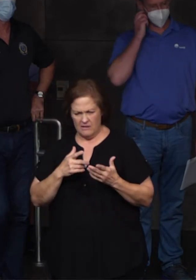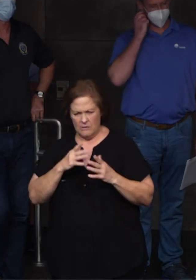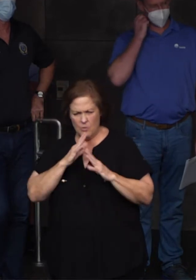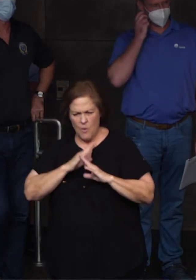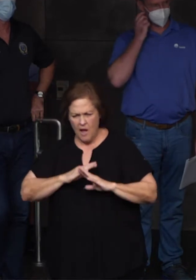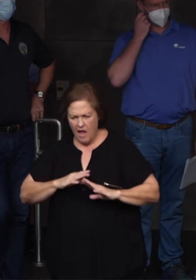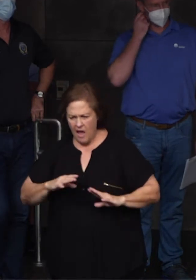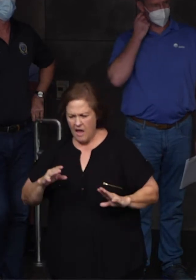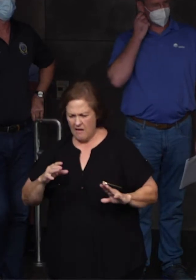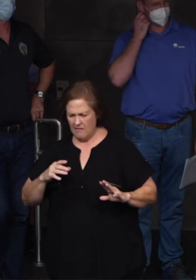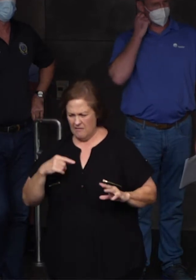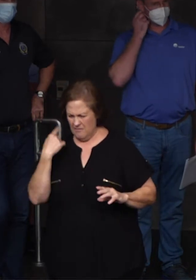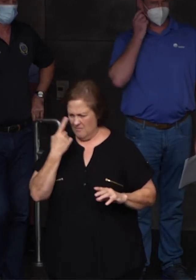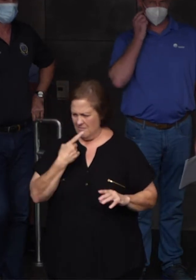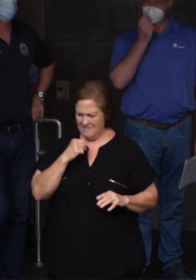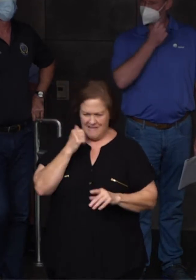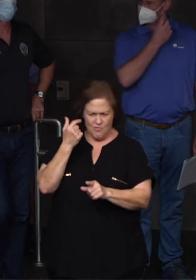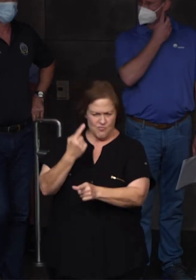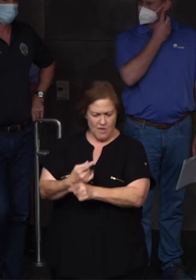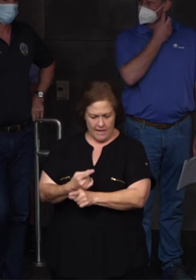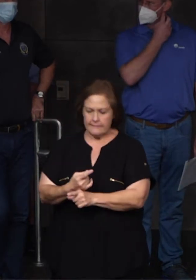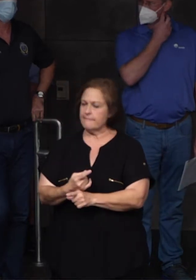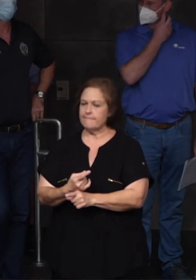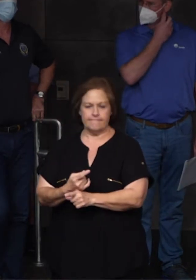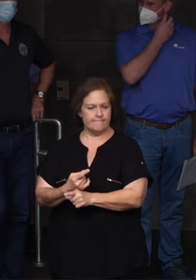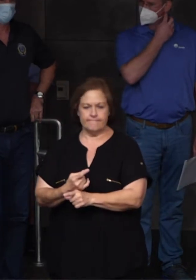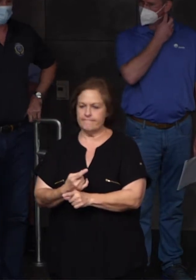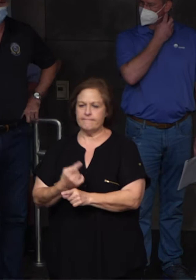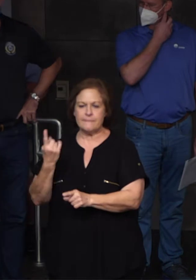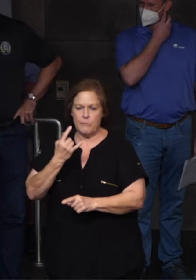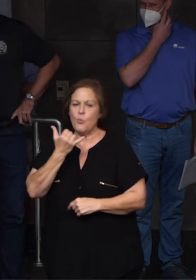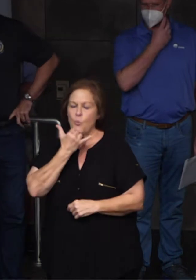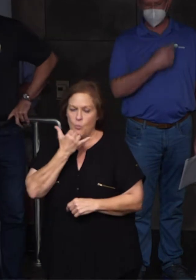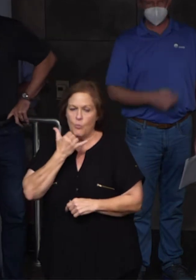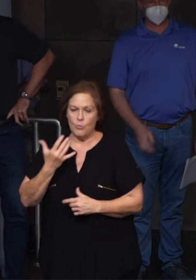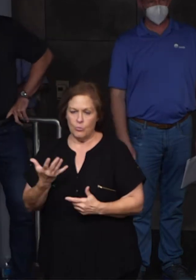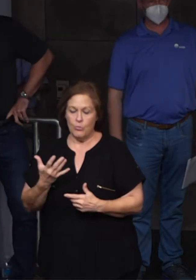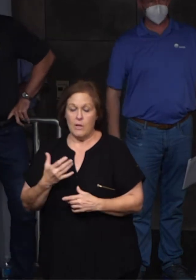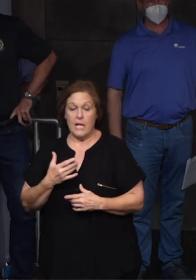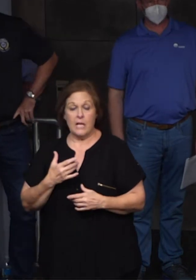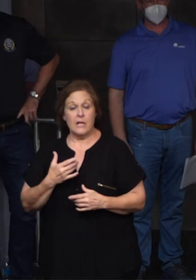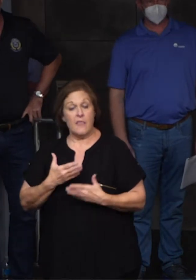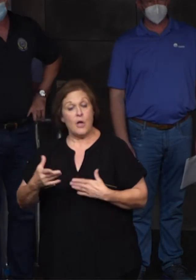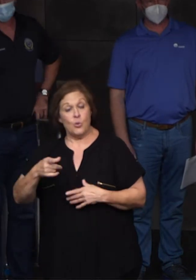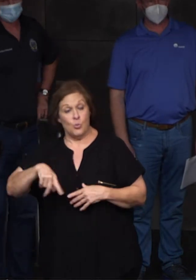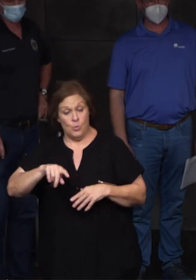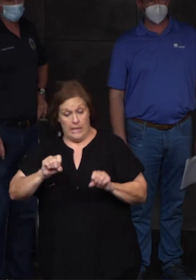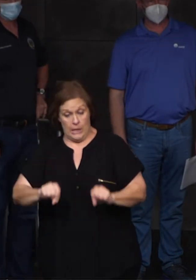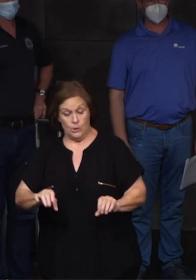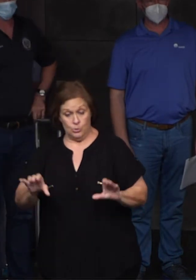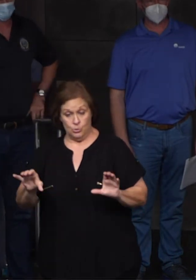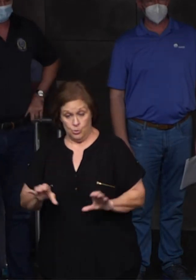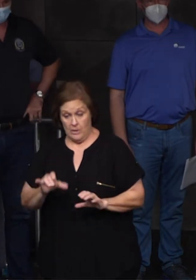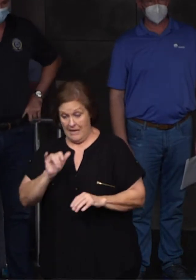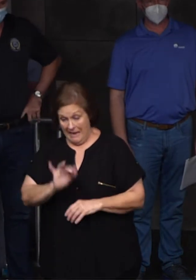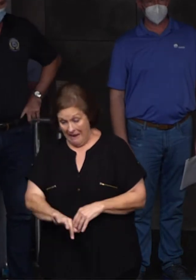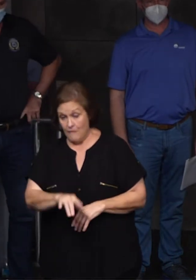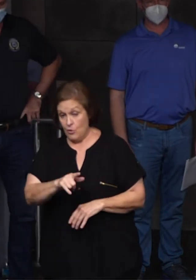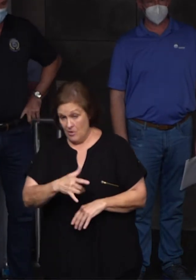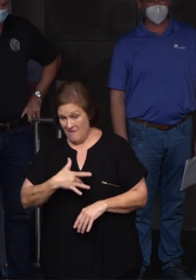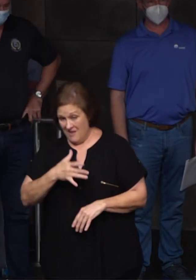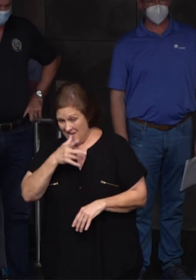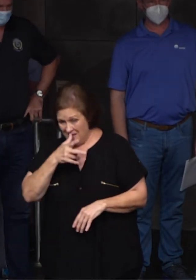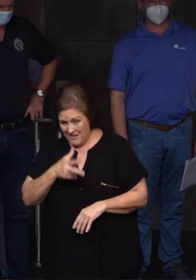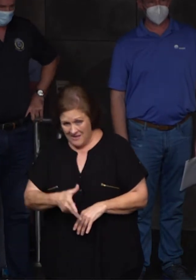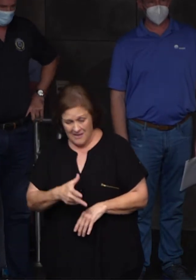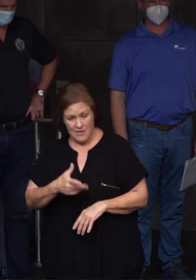If something's not right, it's probably not right. So the things you can do if you're feeling that way or